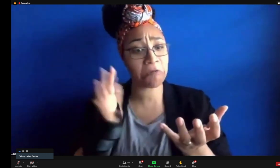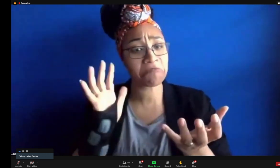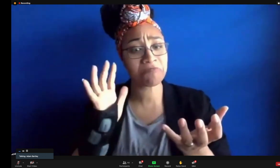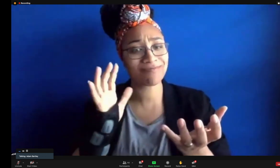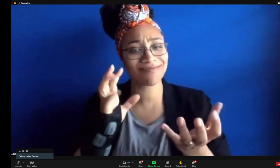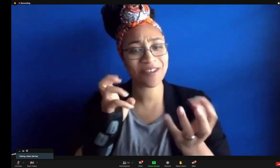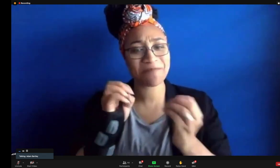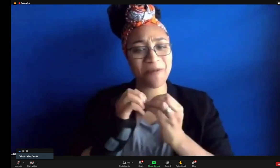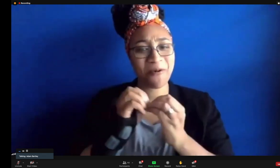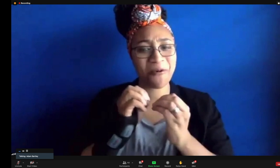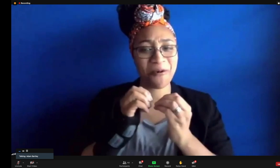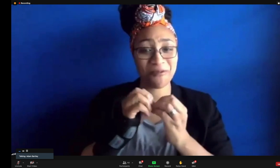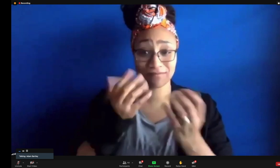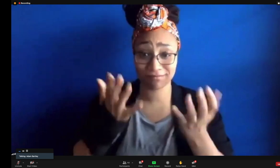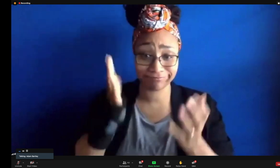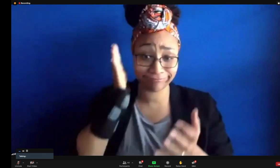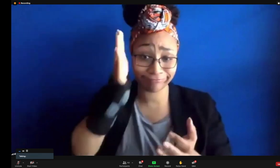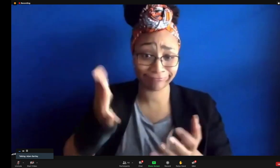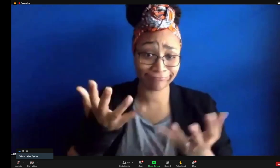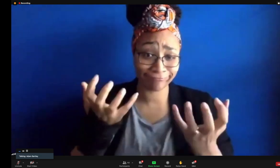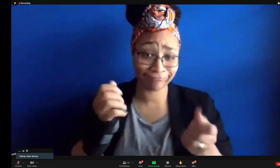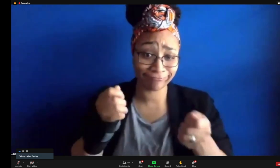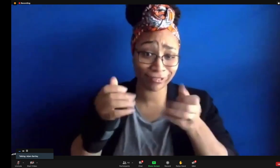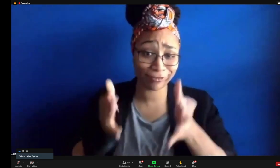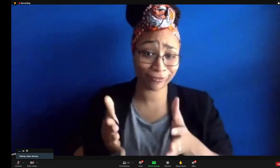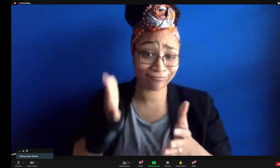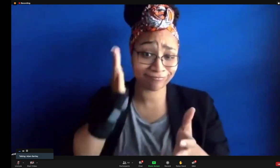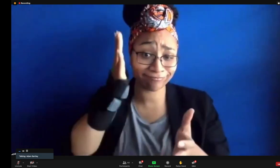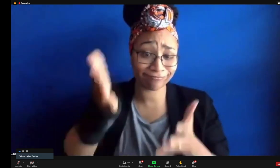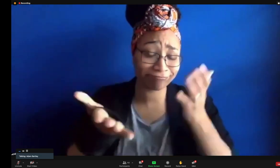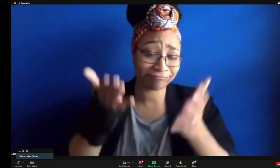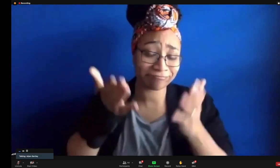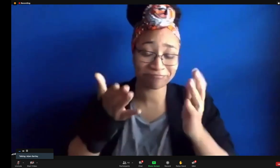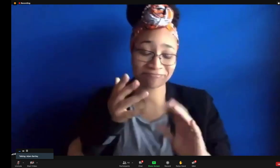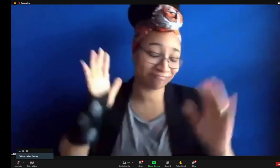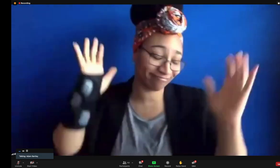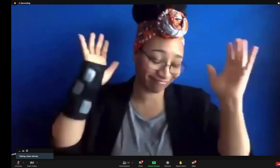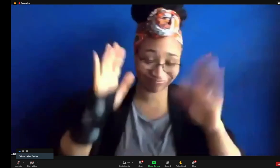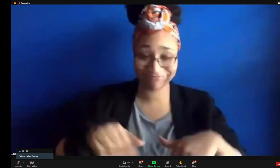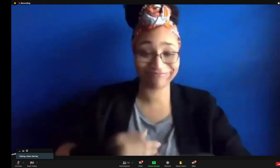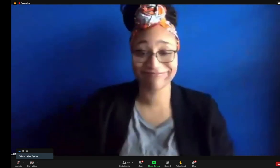more of it. This isn't enough. More. Yeah. I'm going to direct more of the future. Absolutely.